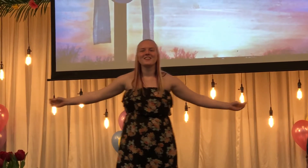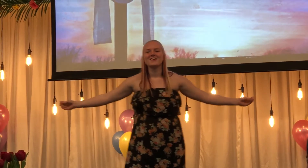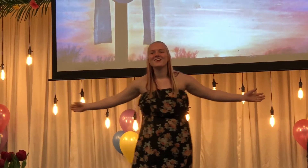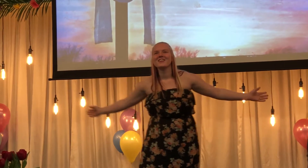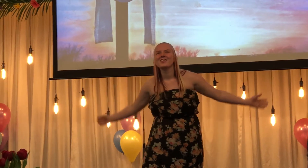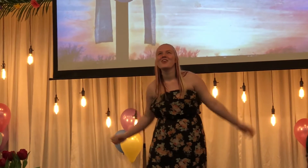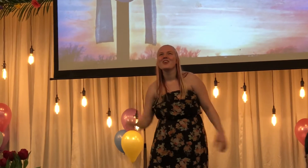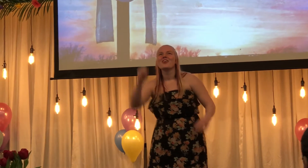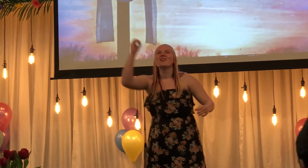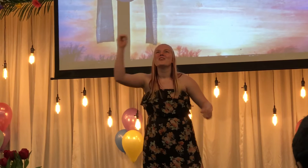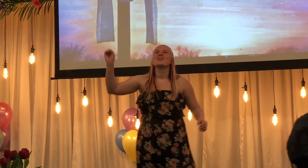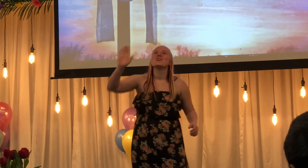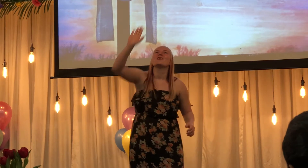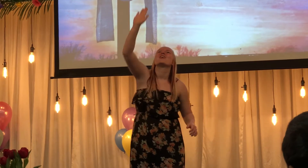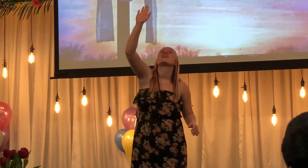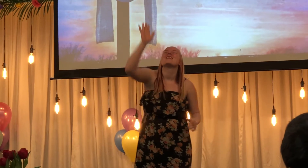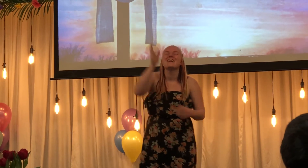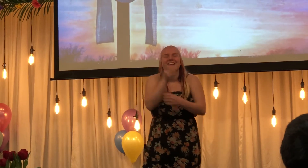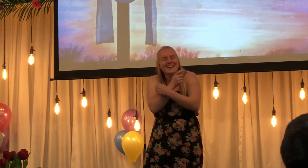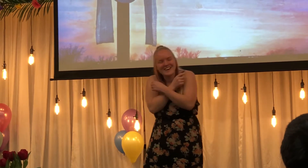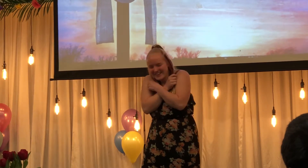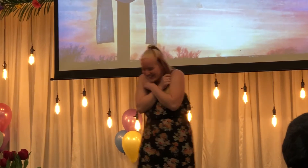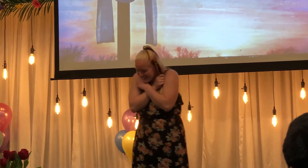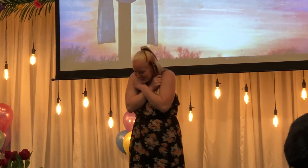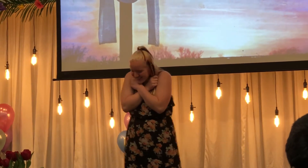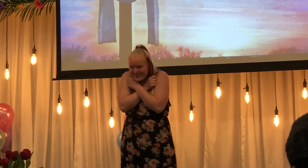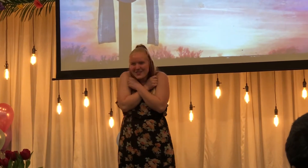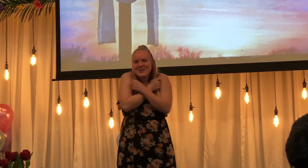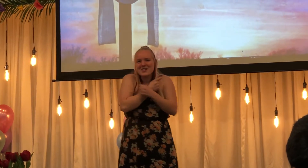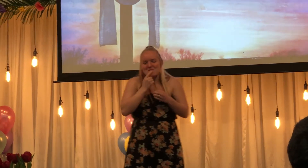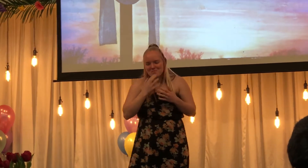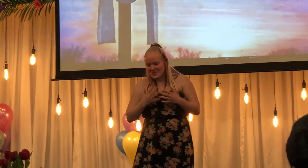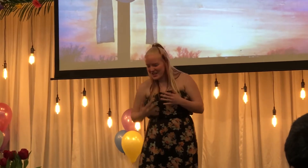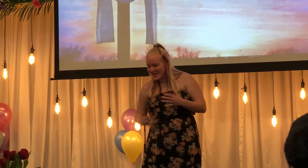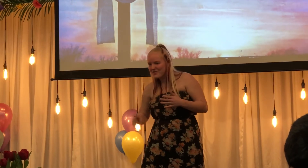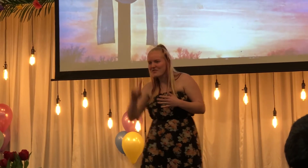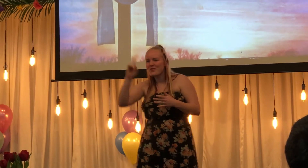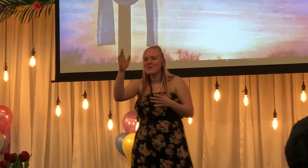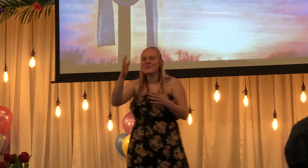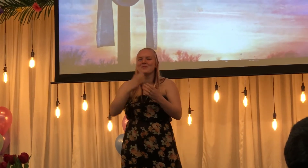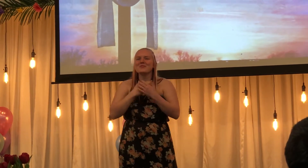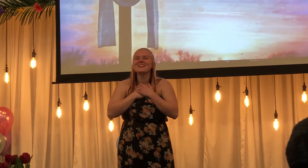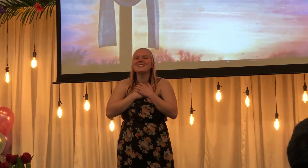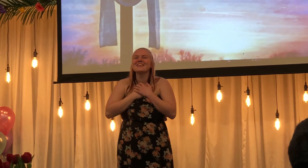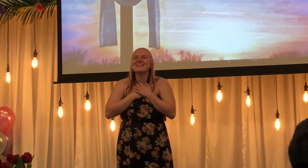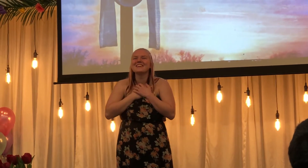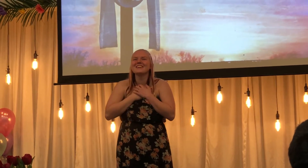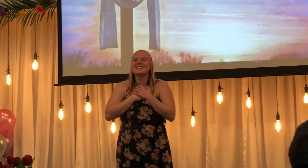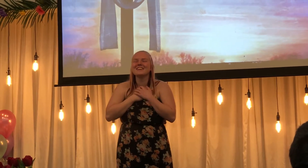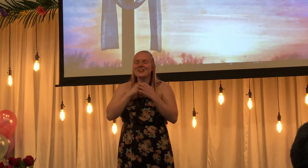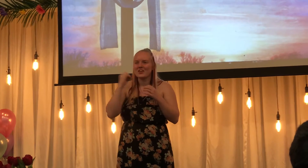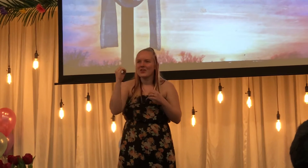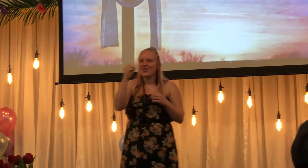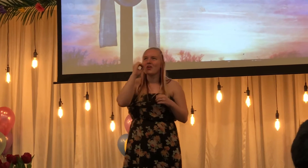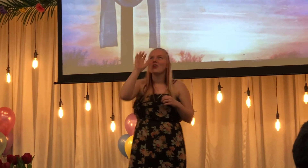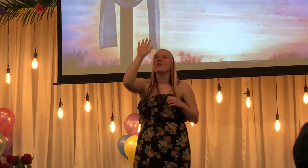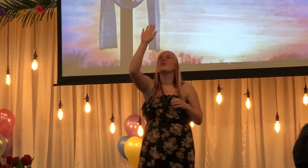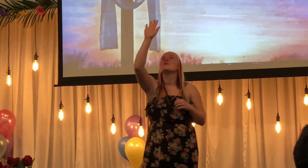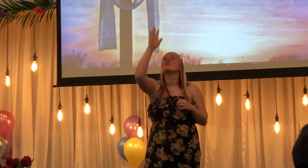Oh, your love bled for me Oh,